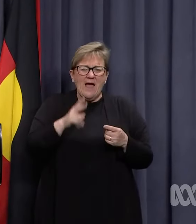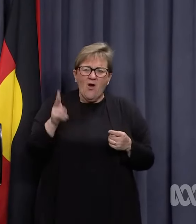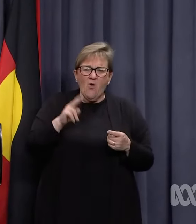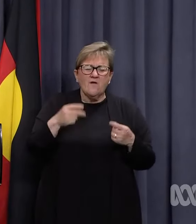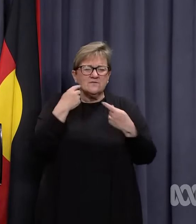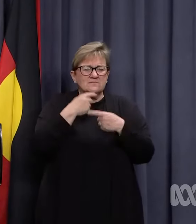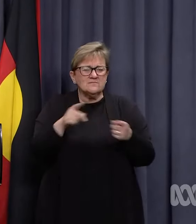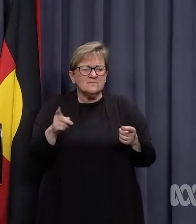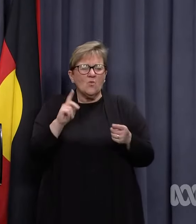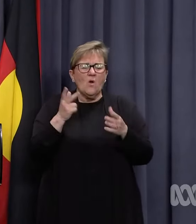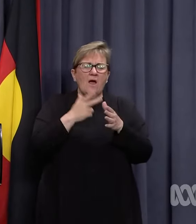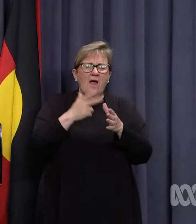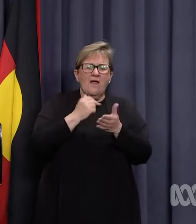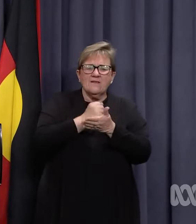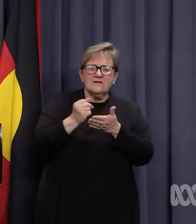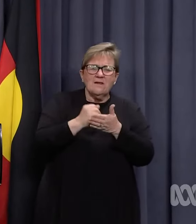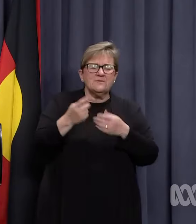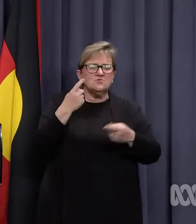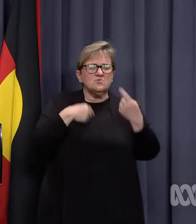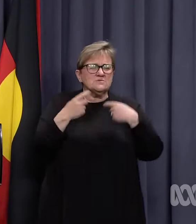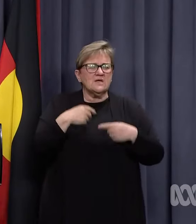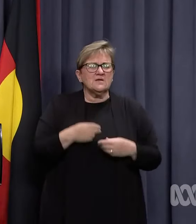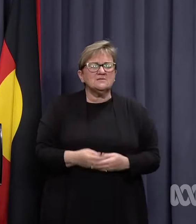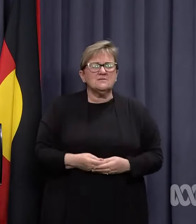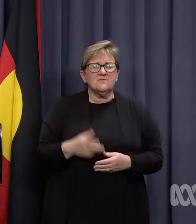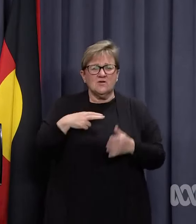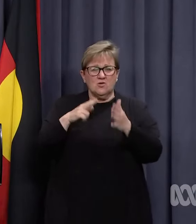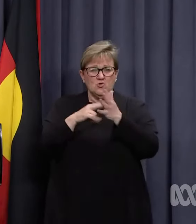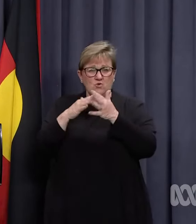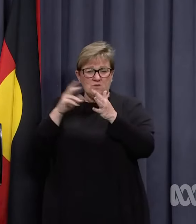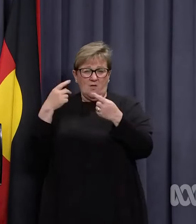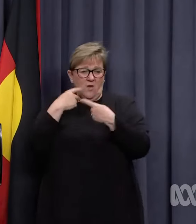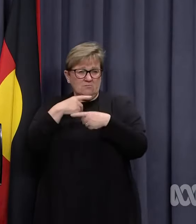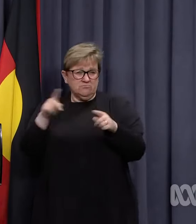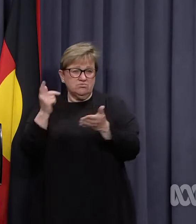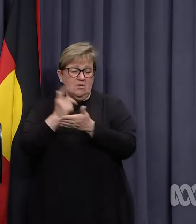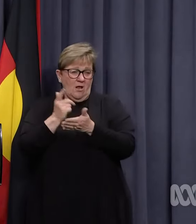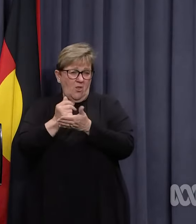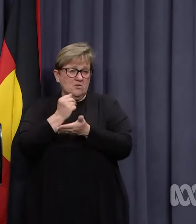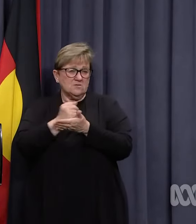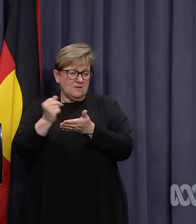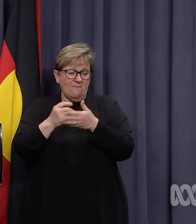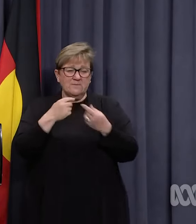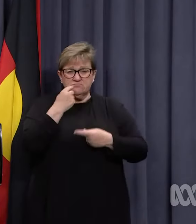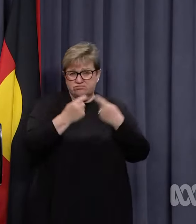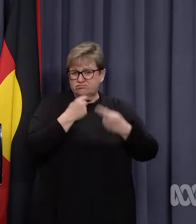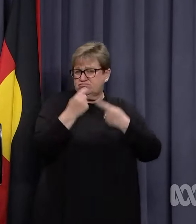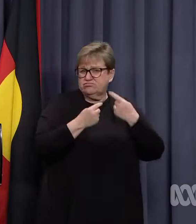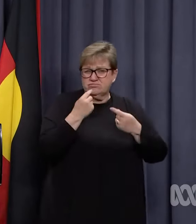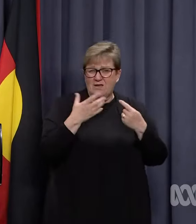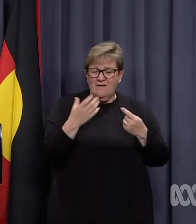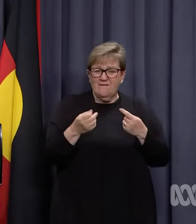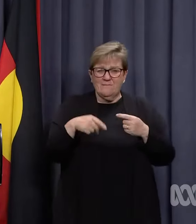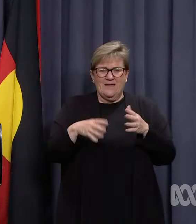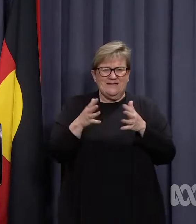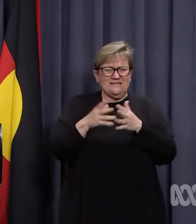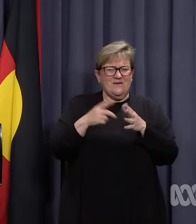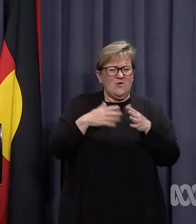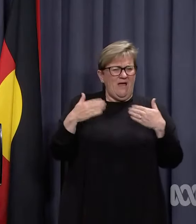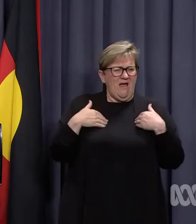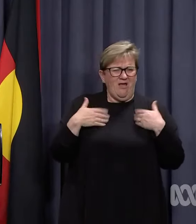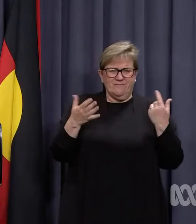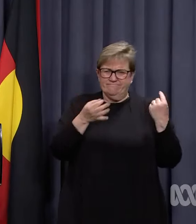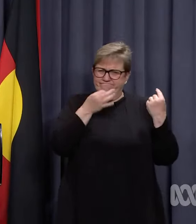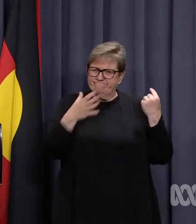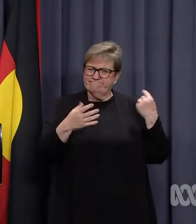they be? And what other kind of data are you going to provide? Because if New South Wales provides quite a lot of information but in terms of WA Health we've been